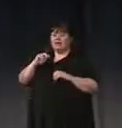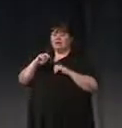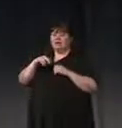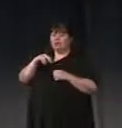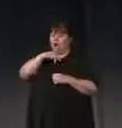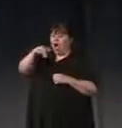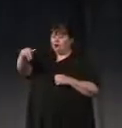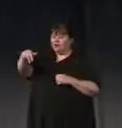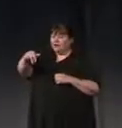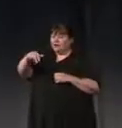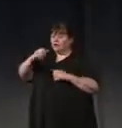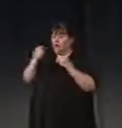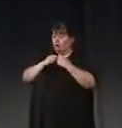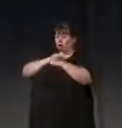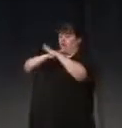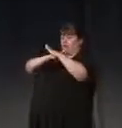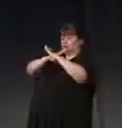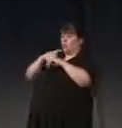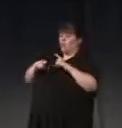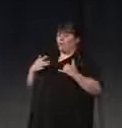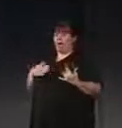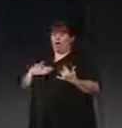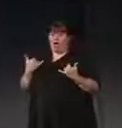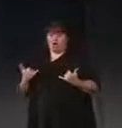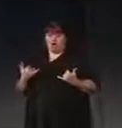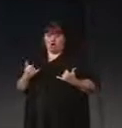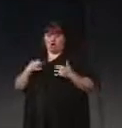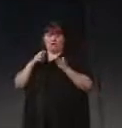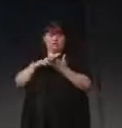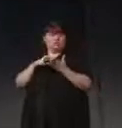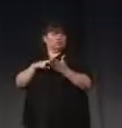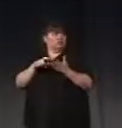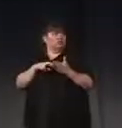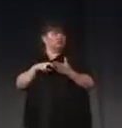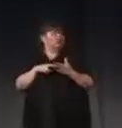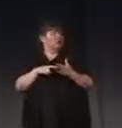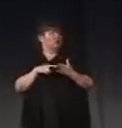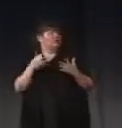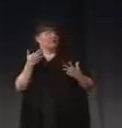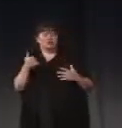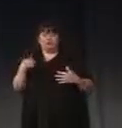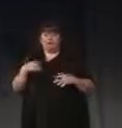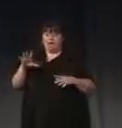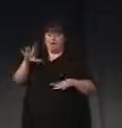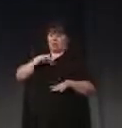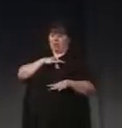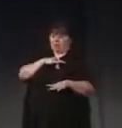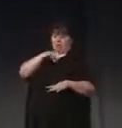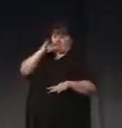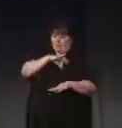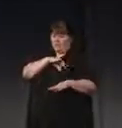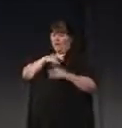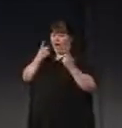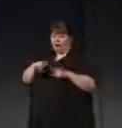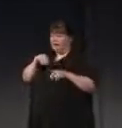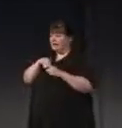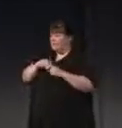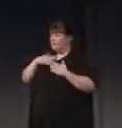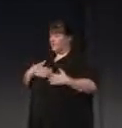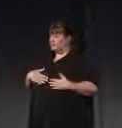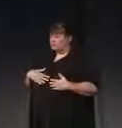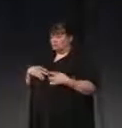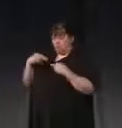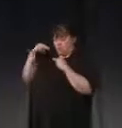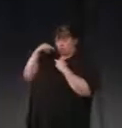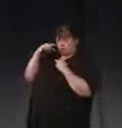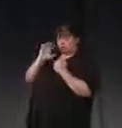yesterday. Or to take my current research on wearable devices that sense what's happening in our bodies and monitor